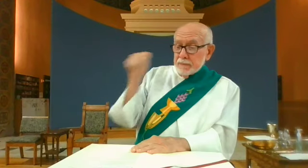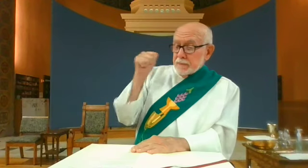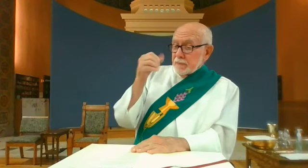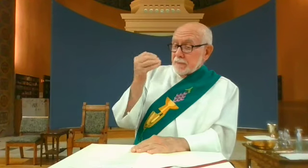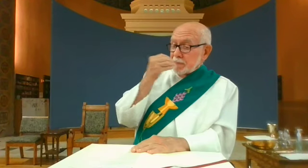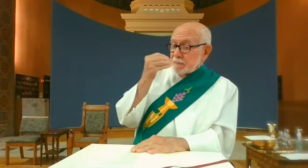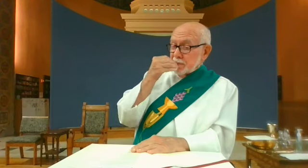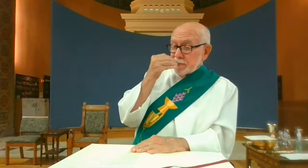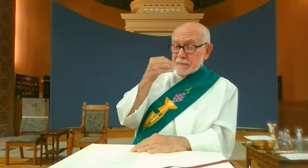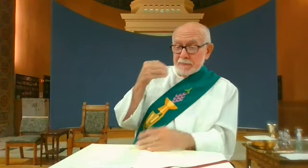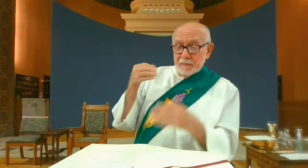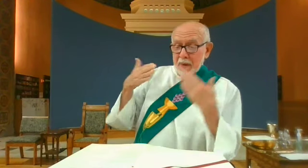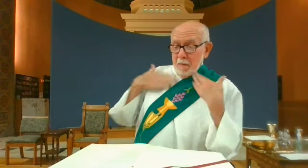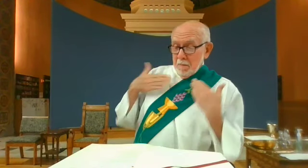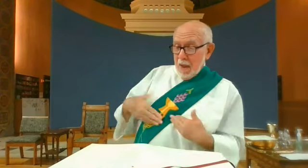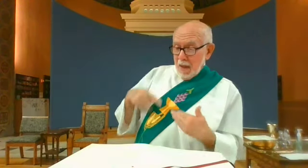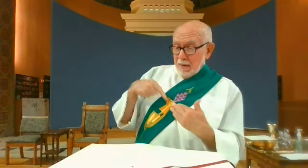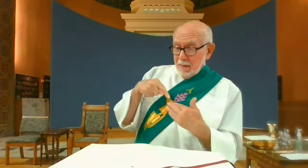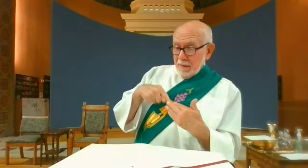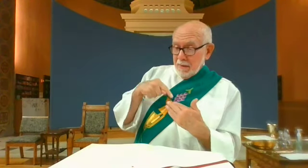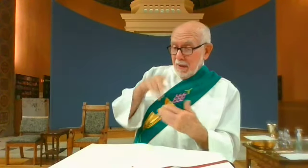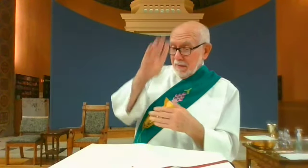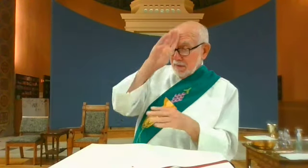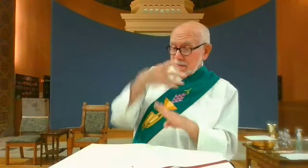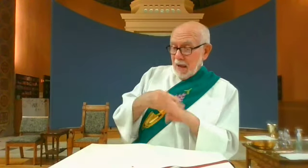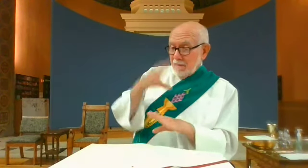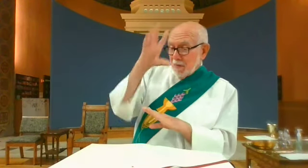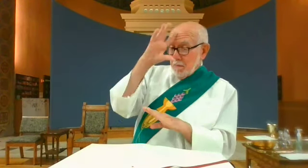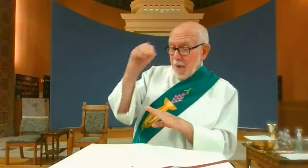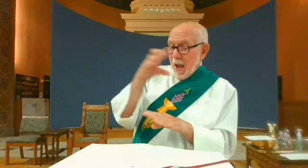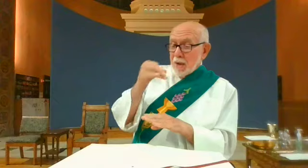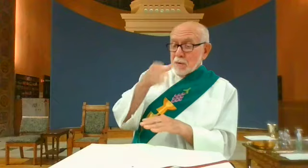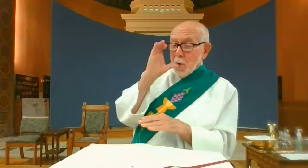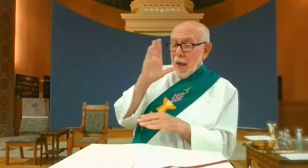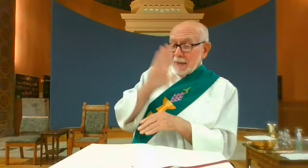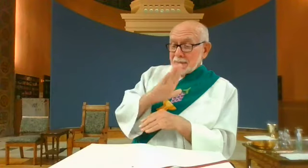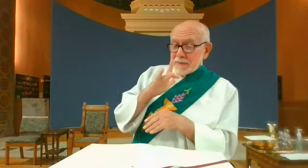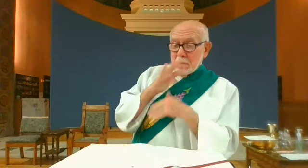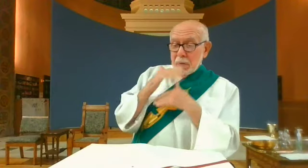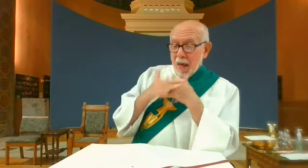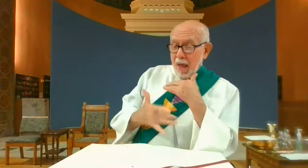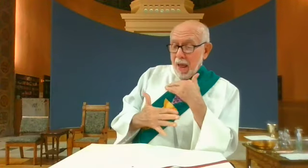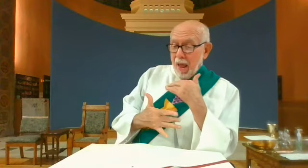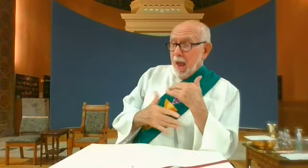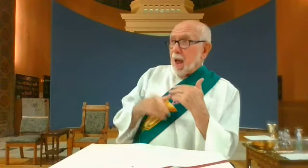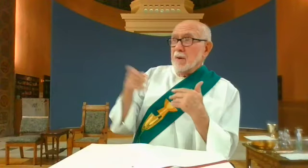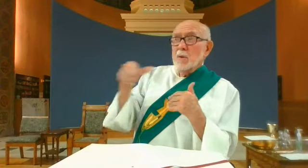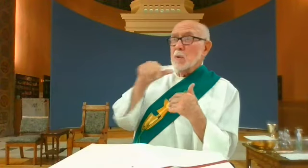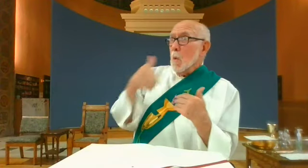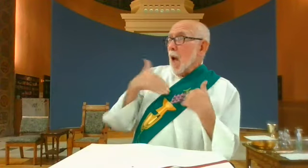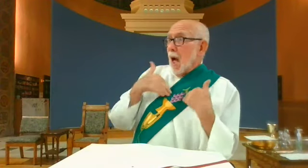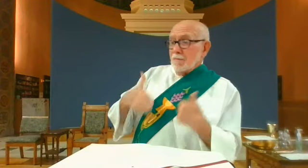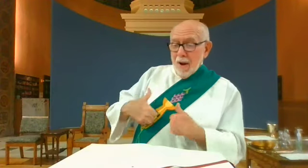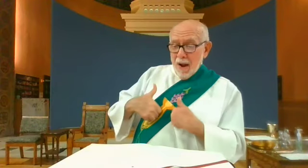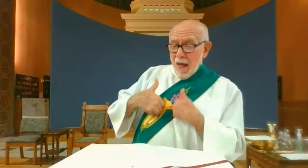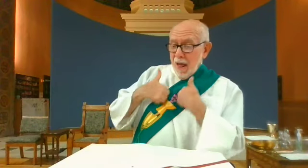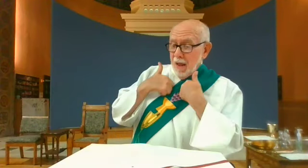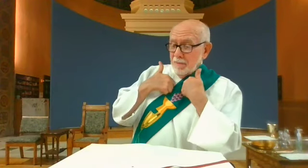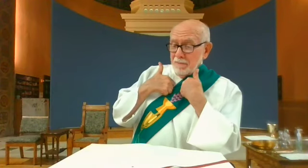Amen, amen, I say to you. Unless you eat the flesh of the Son of Man, and drink his